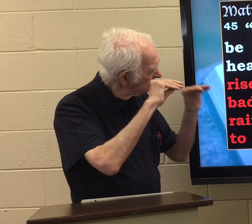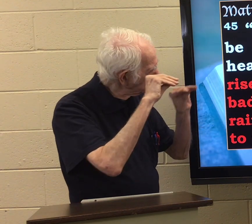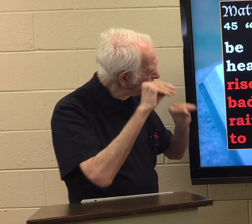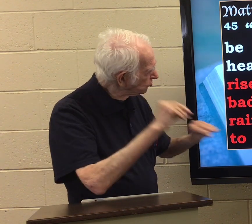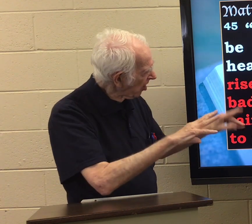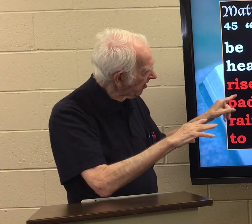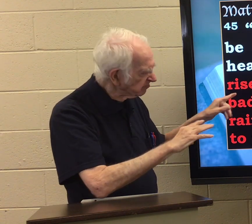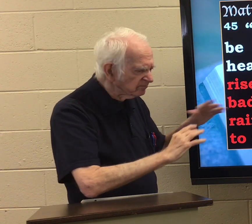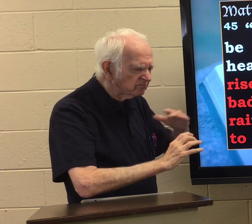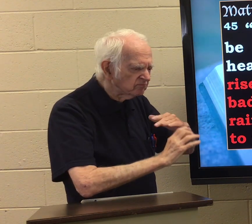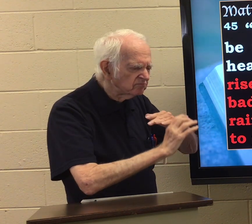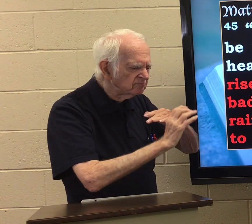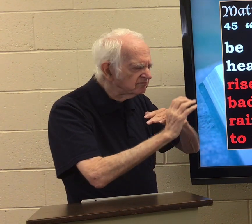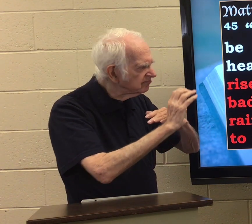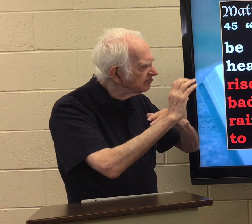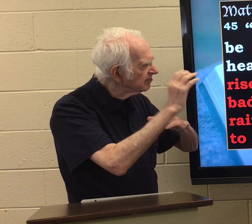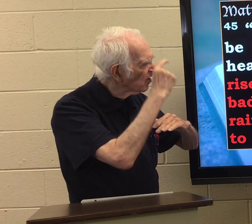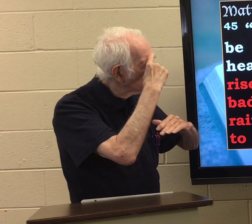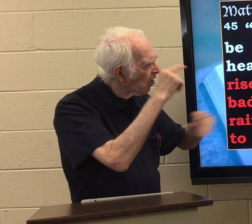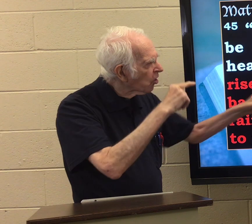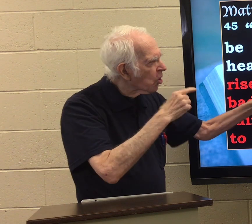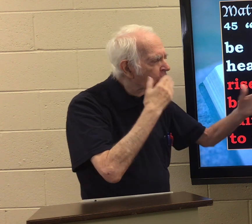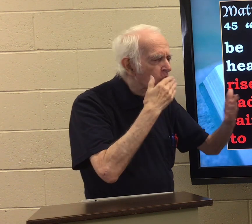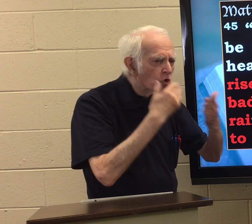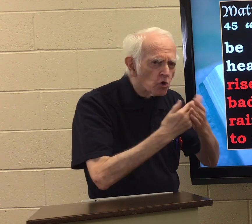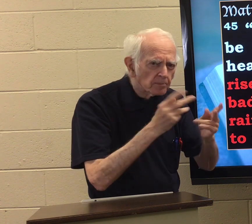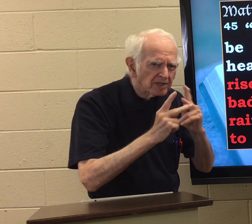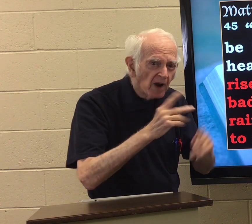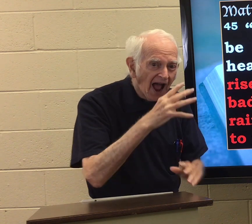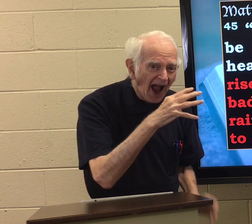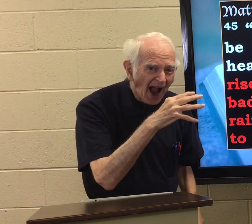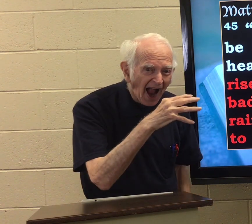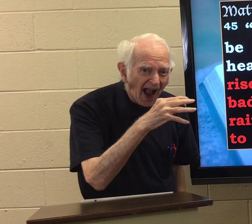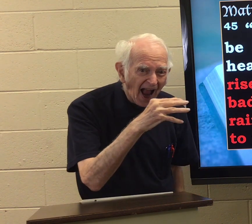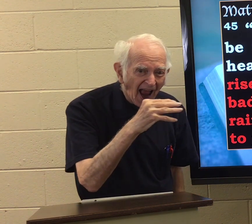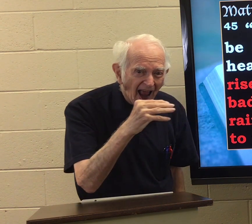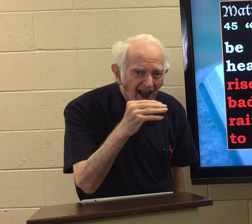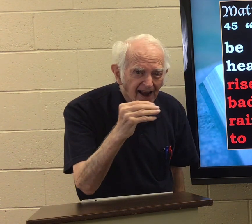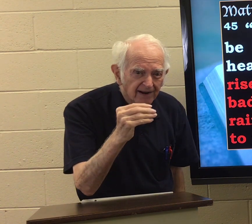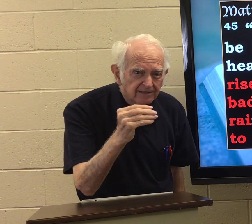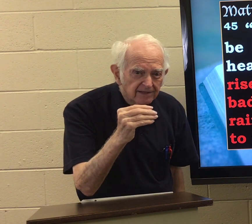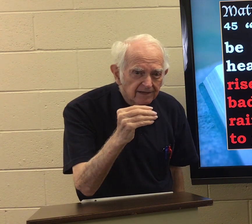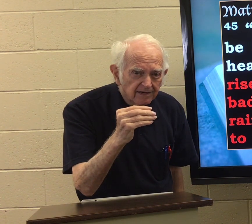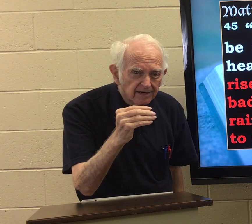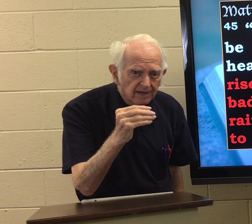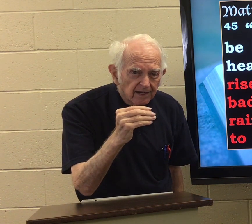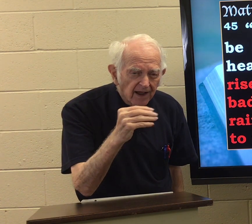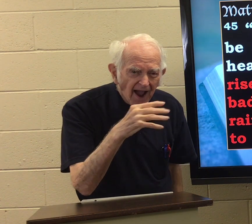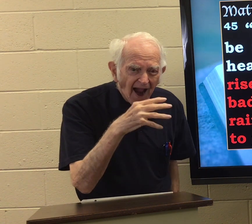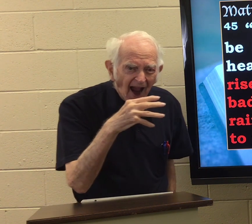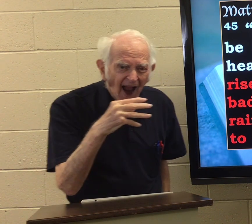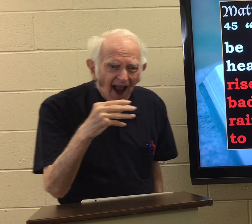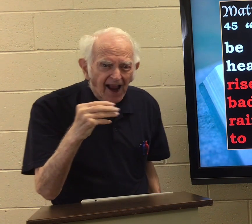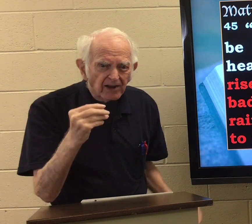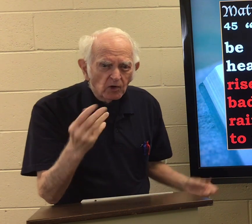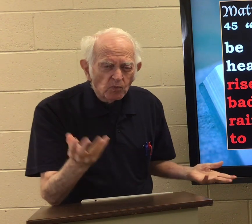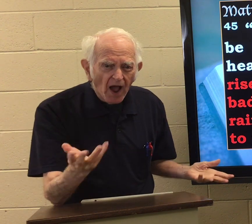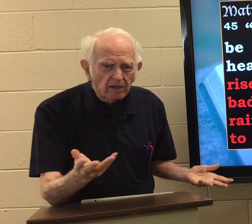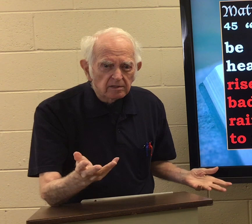for the good people and, and what?